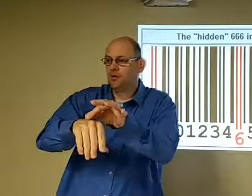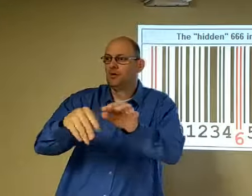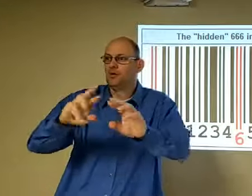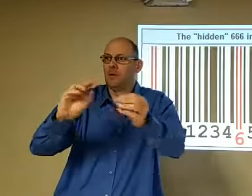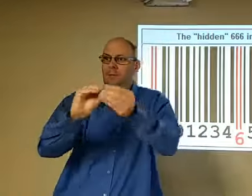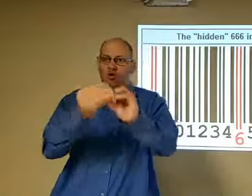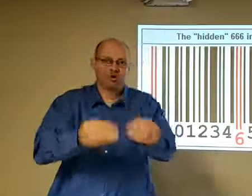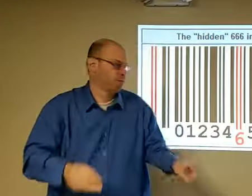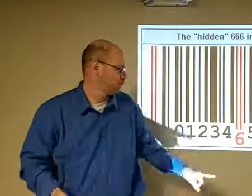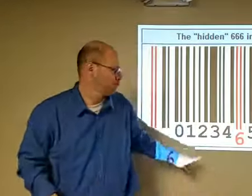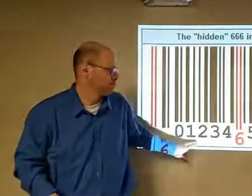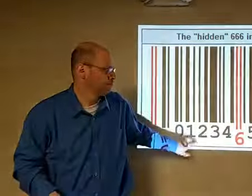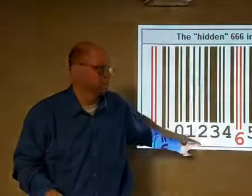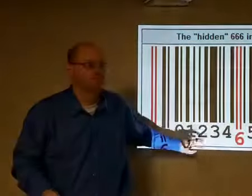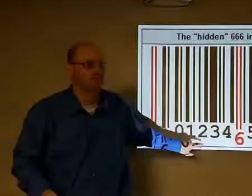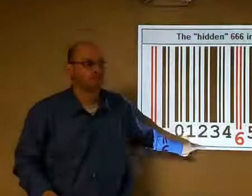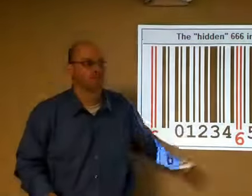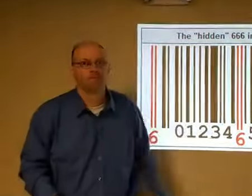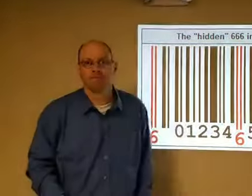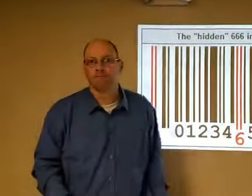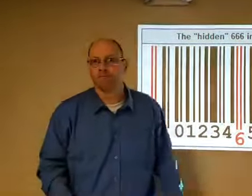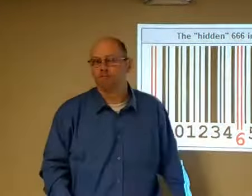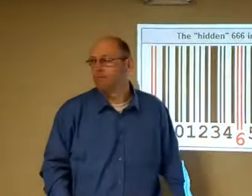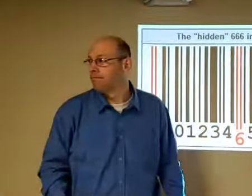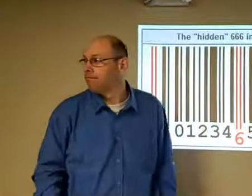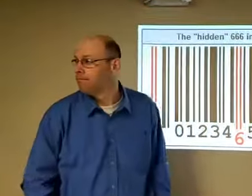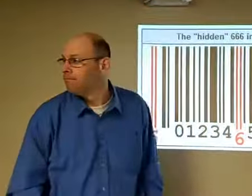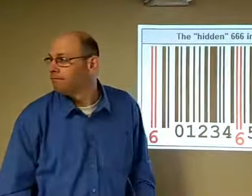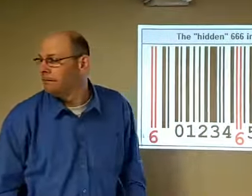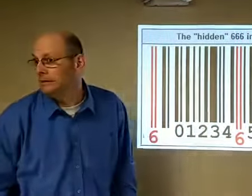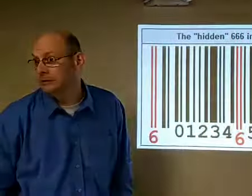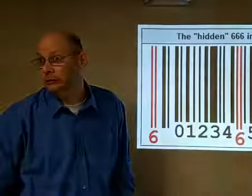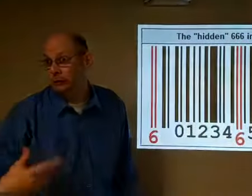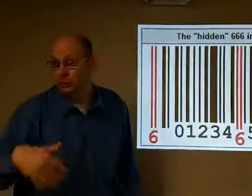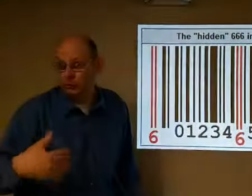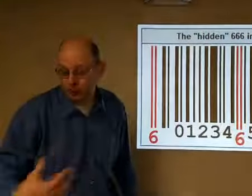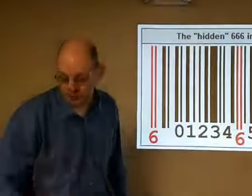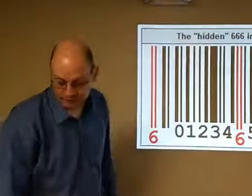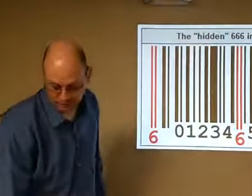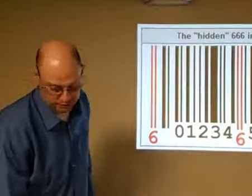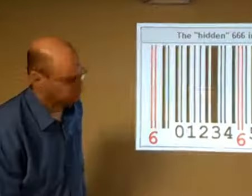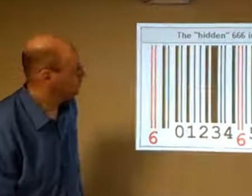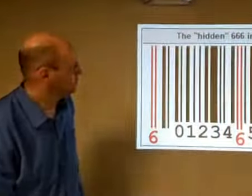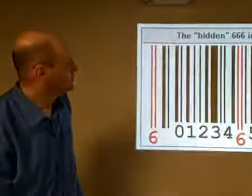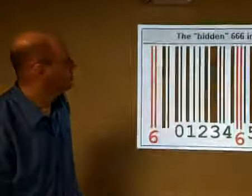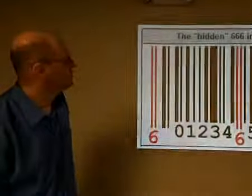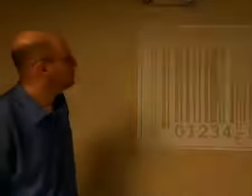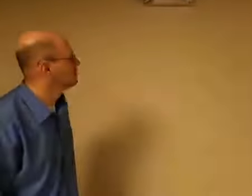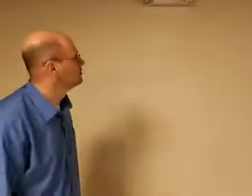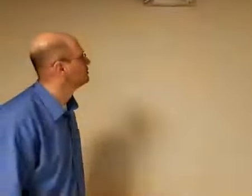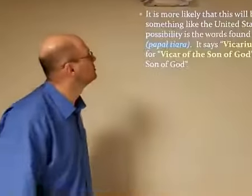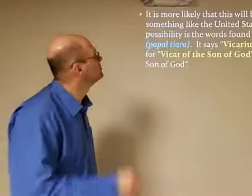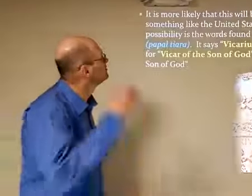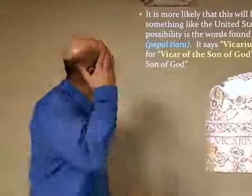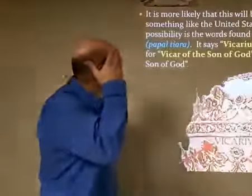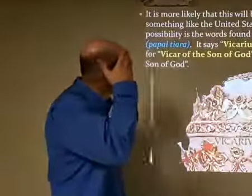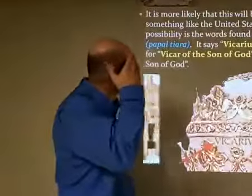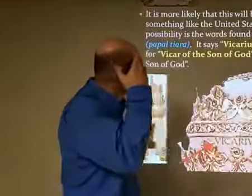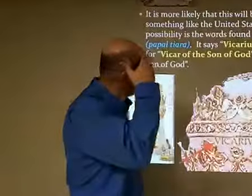they could access this very easily and implement it for every person to be identified this